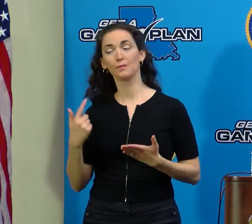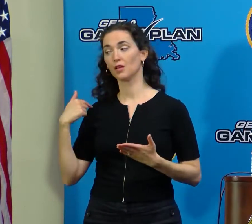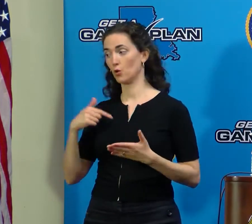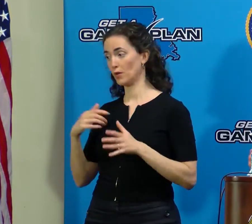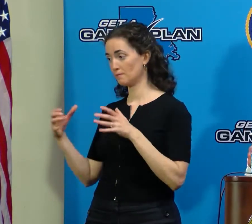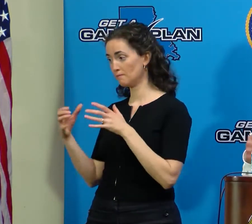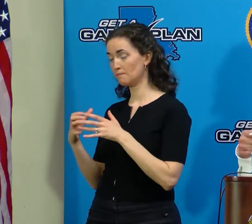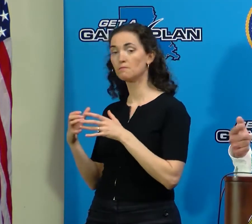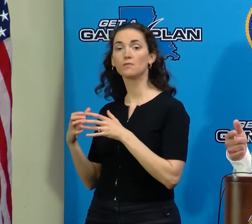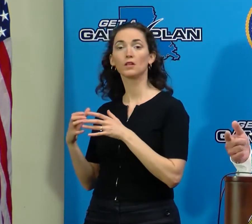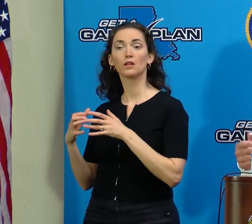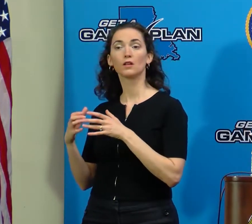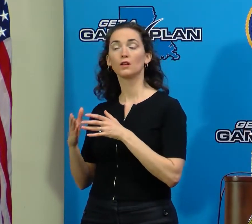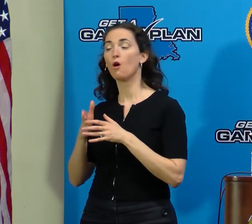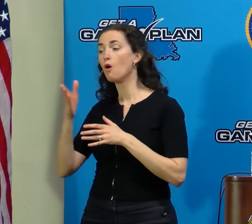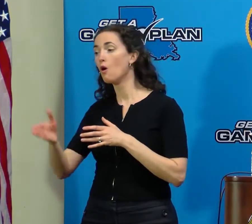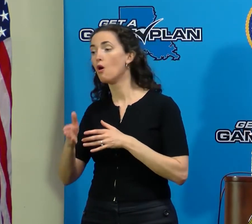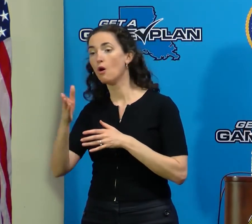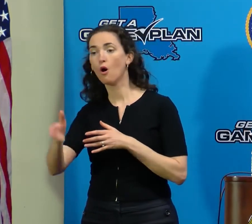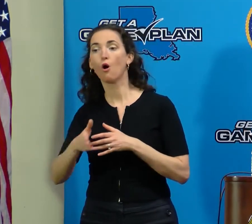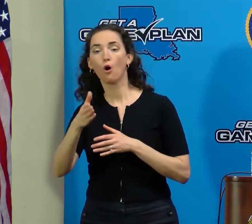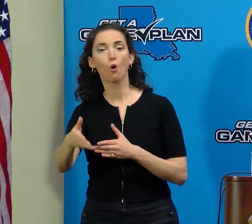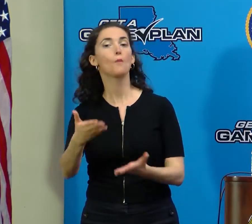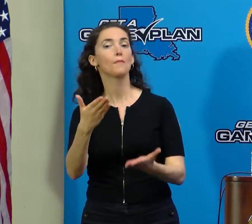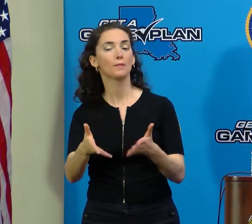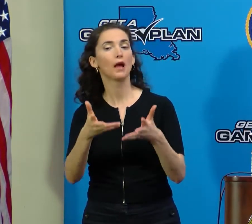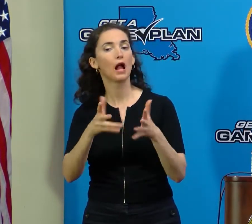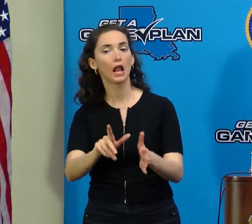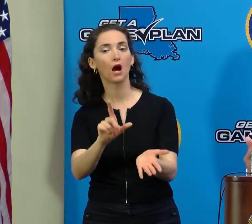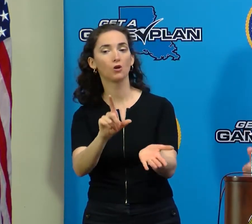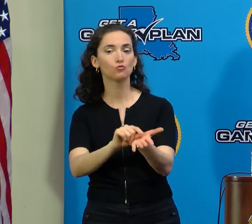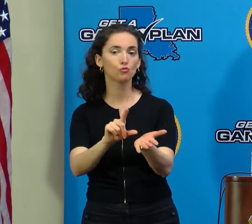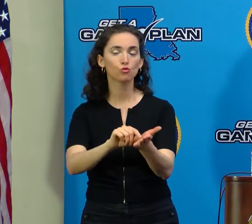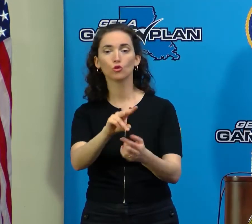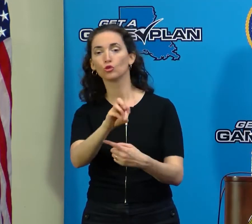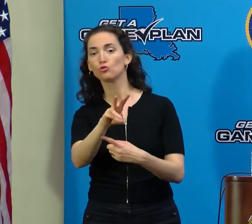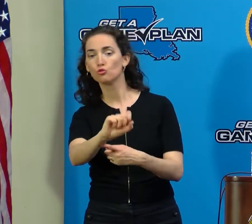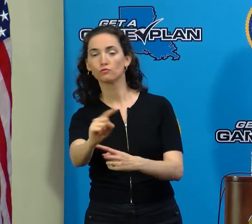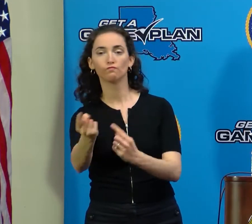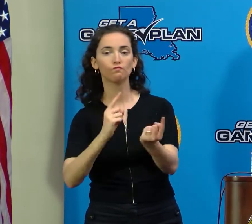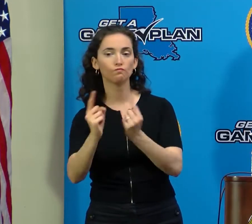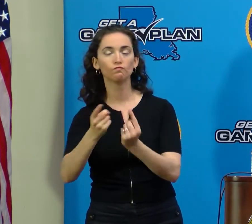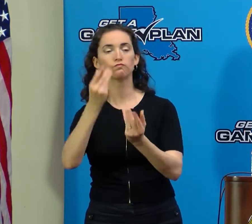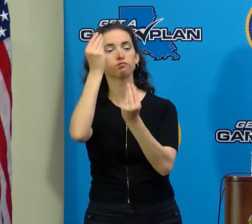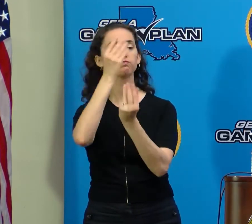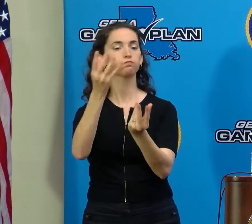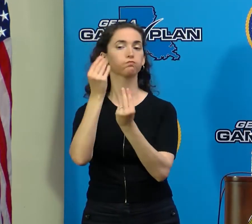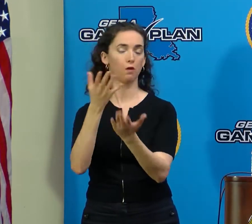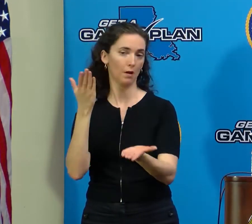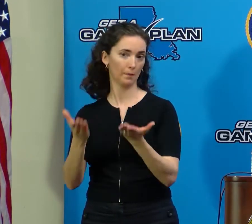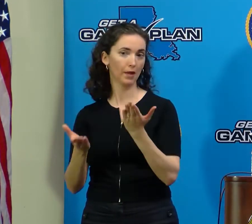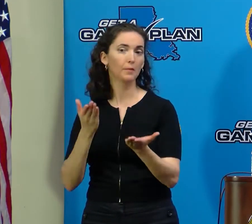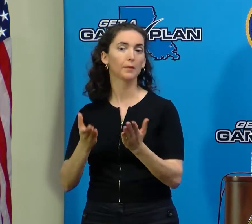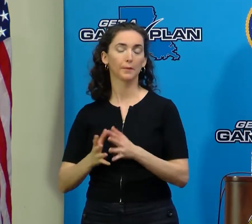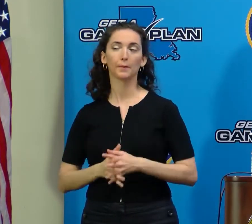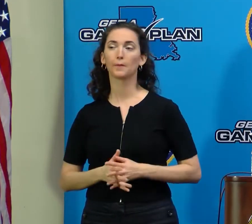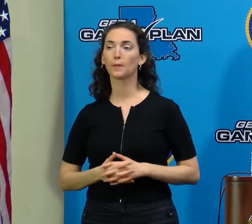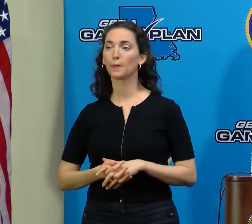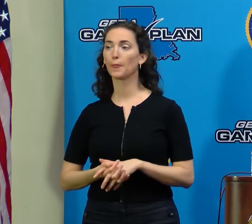to the press as we make those stops, or at least one of those stops, as we travel.